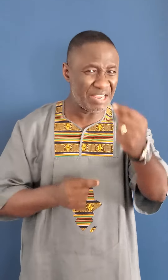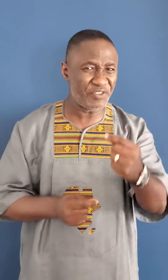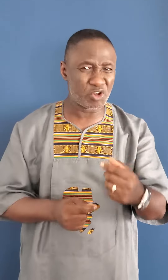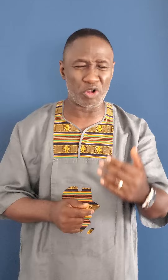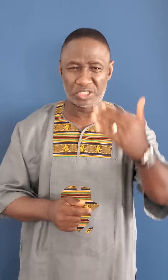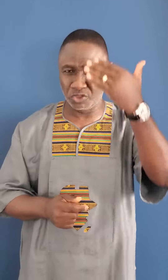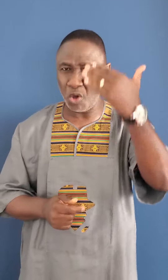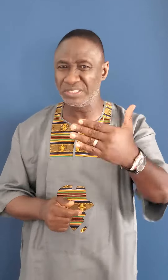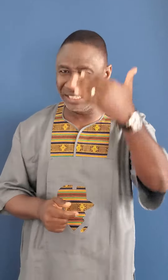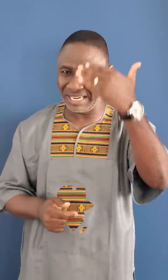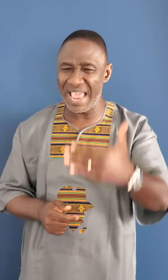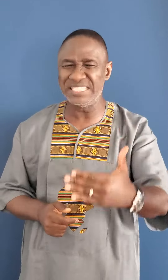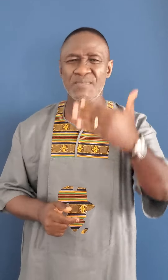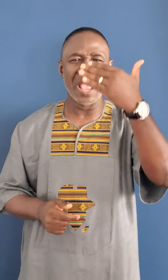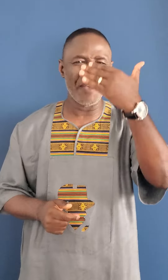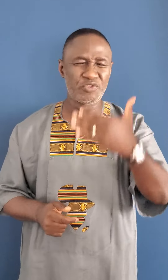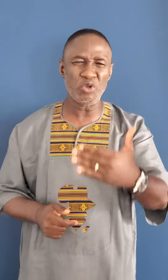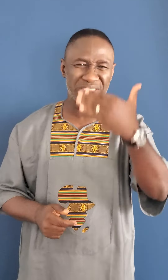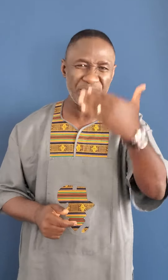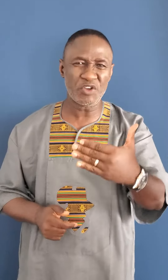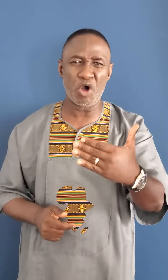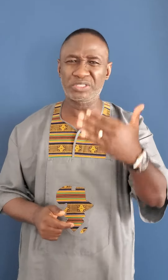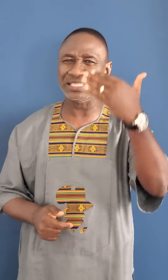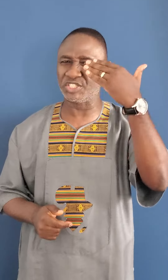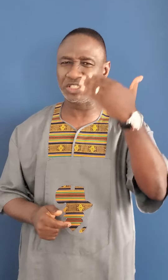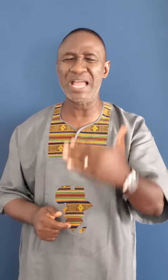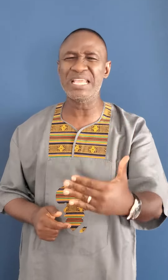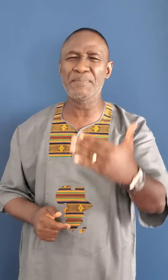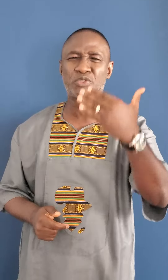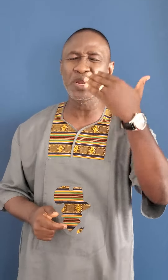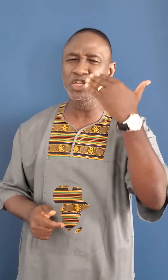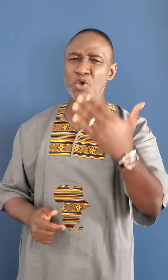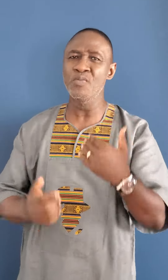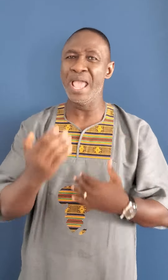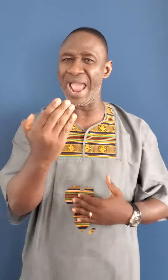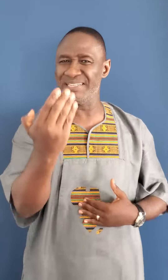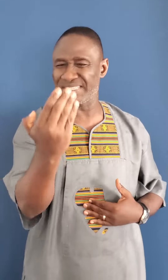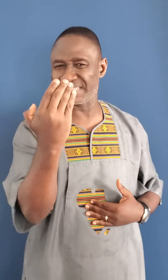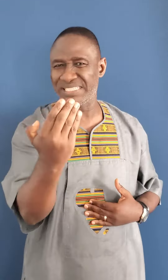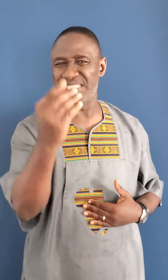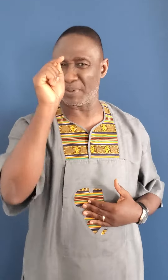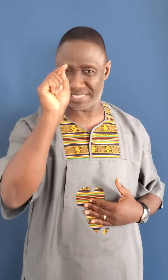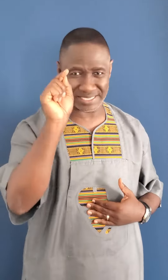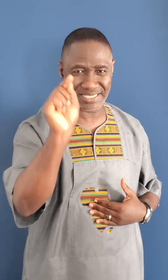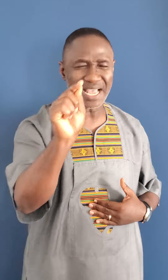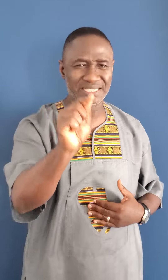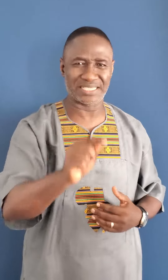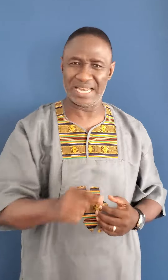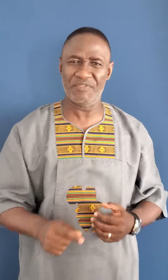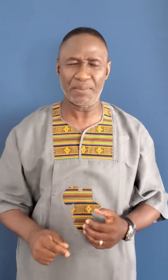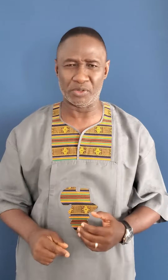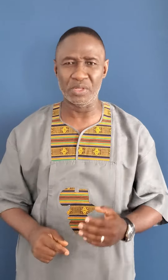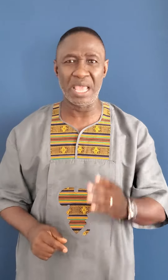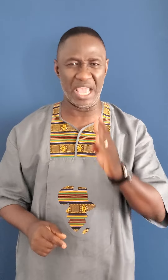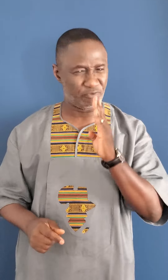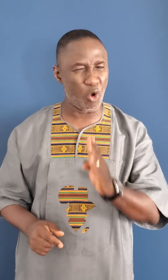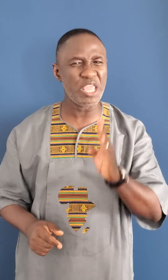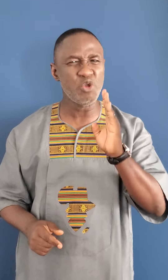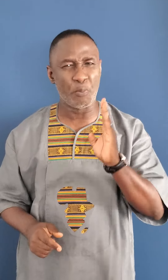difficulty those delays and those difficulties are standing between you and success but success is inevitable if only you